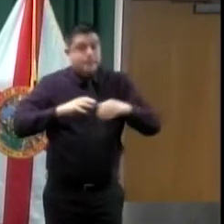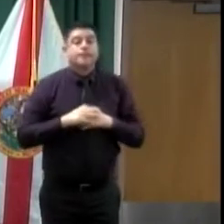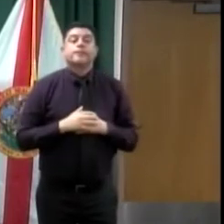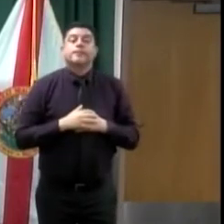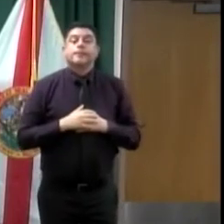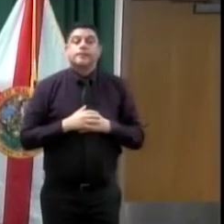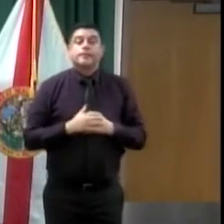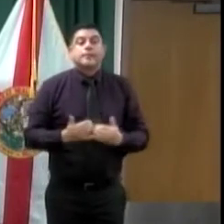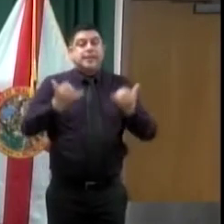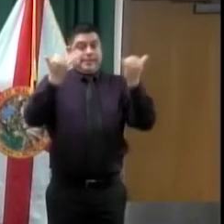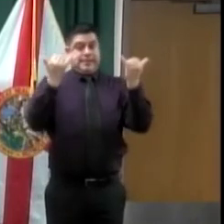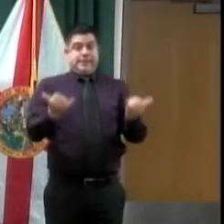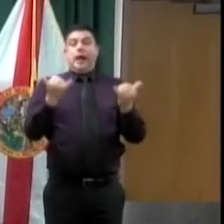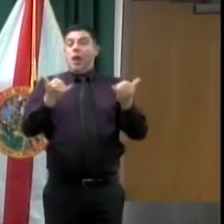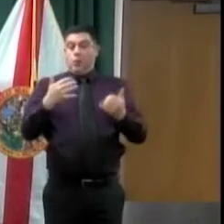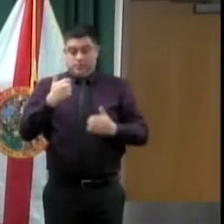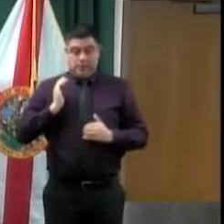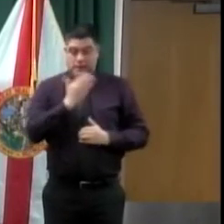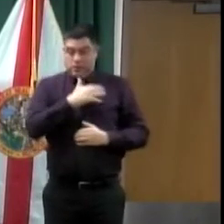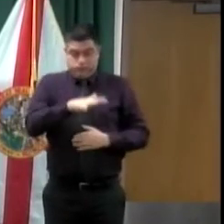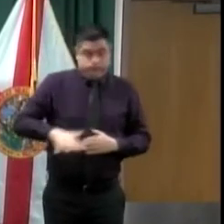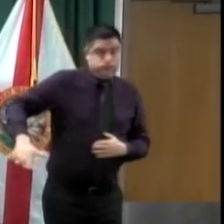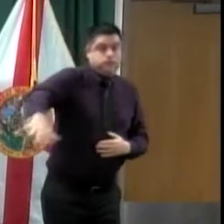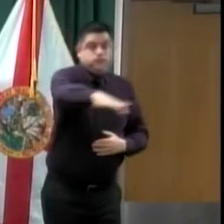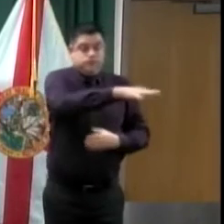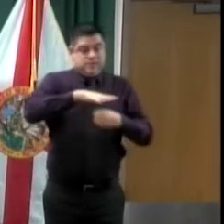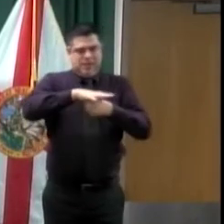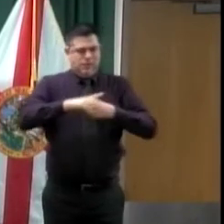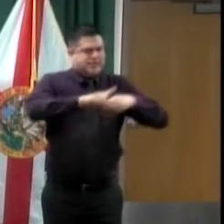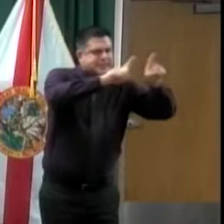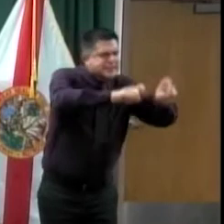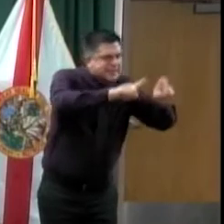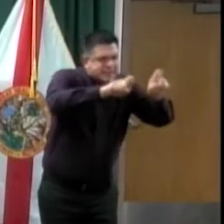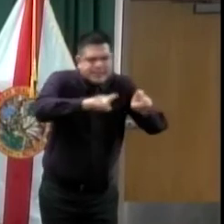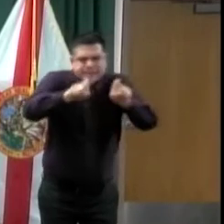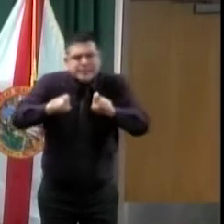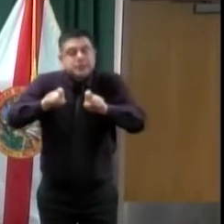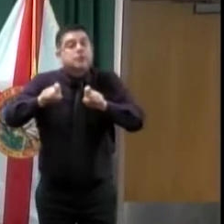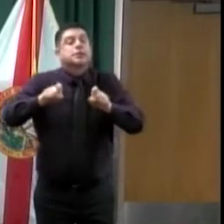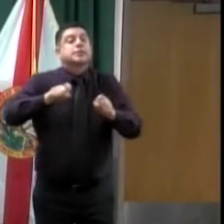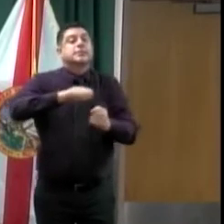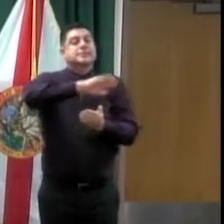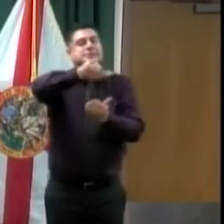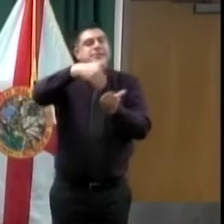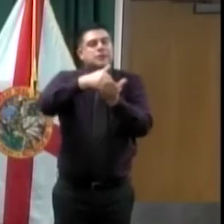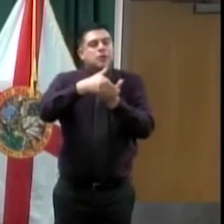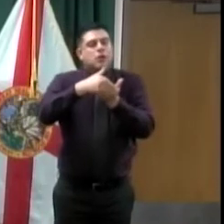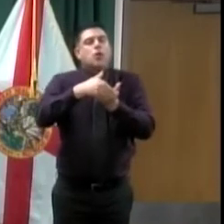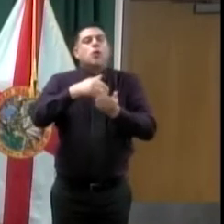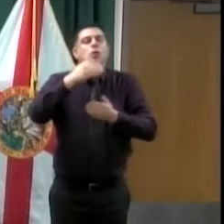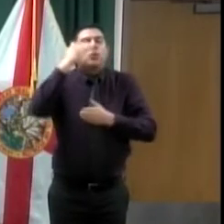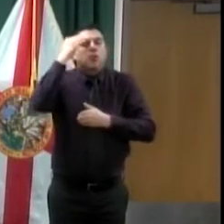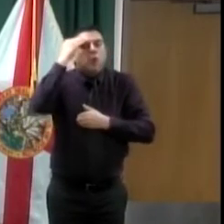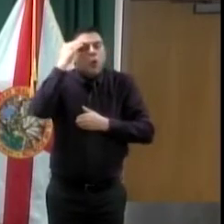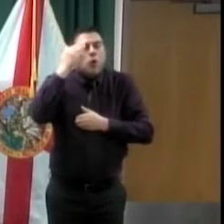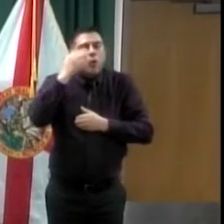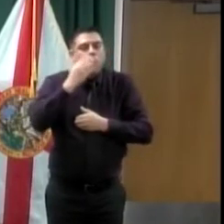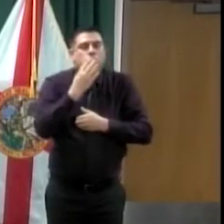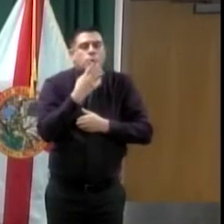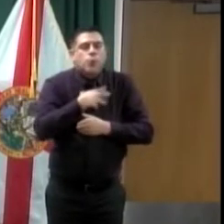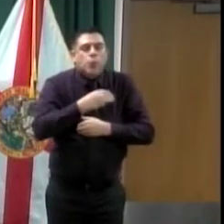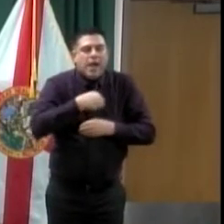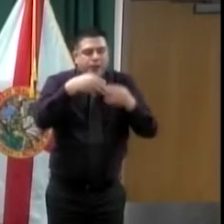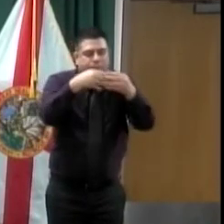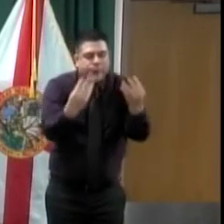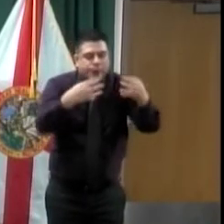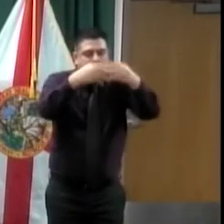had pre-existing conditions, no matter what the age. All 250 tests were fulfilled within hours of that